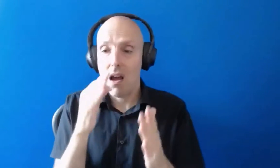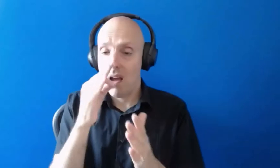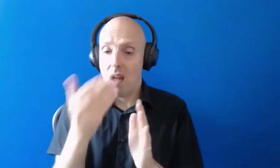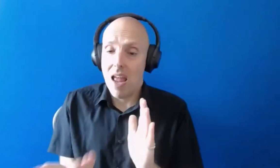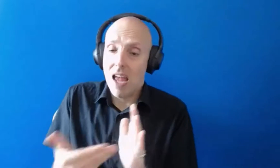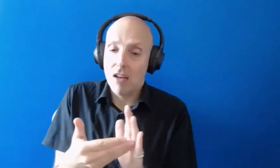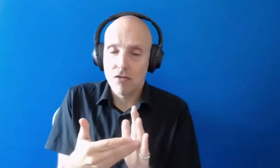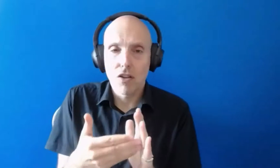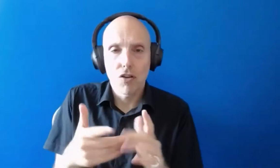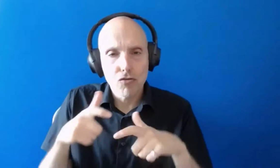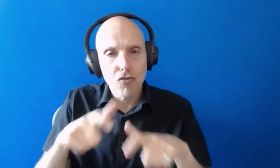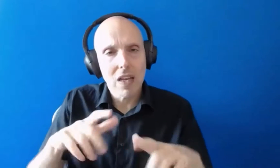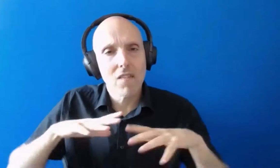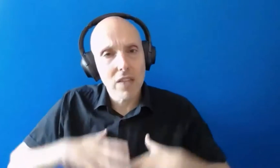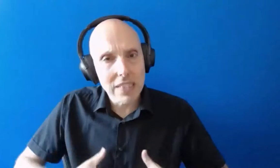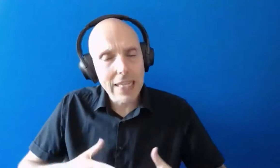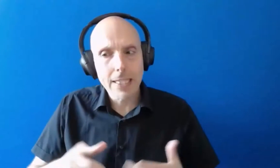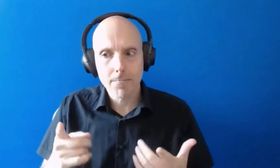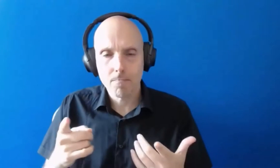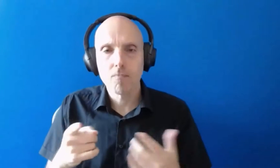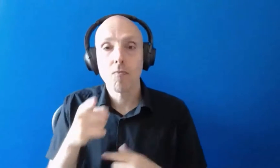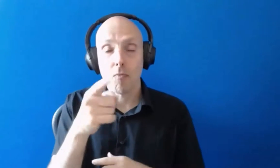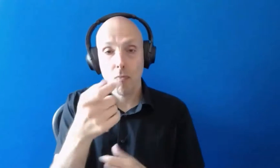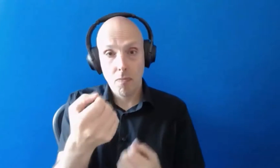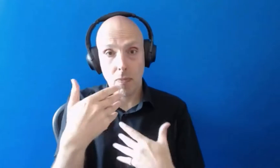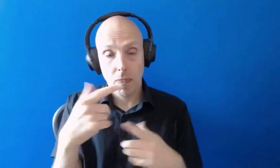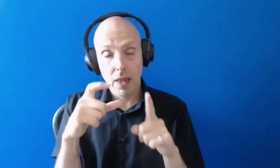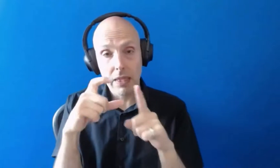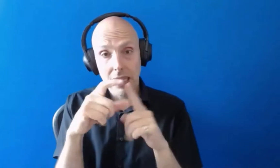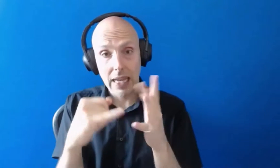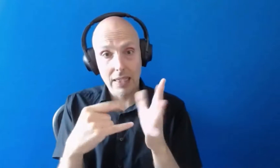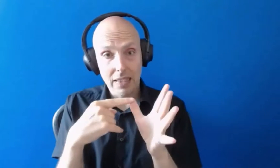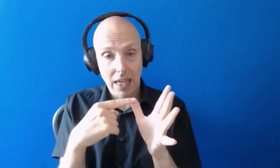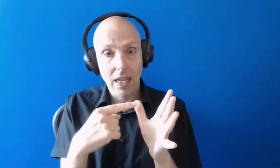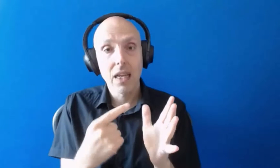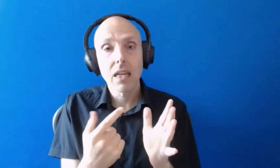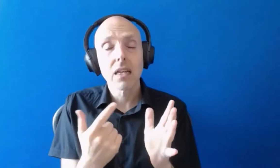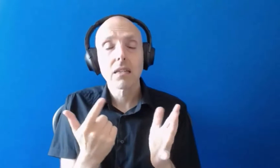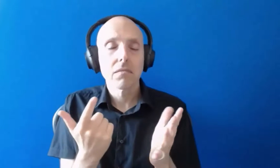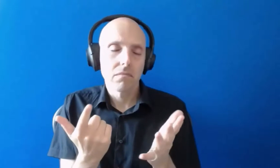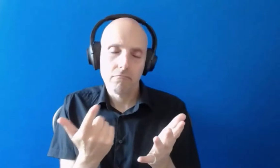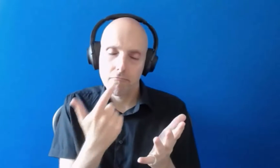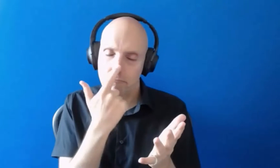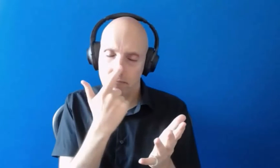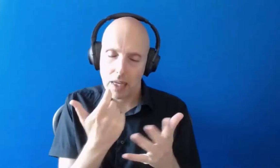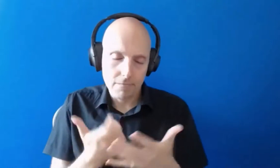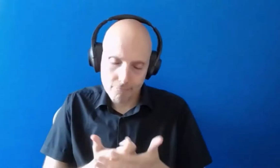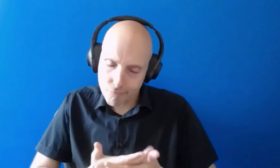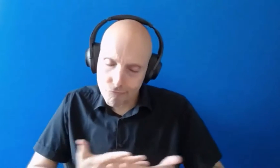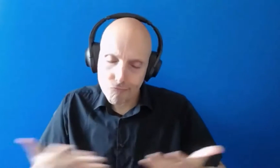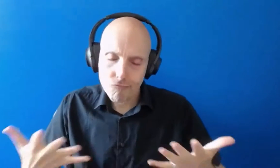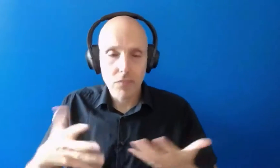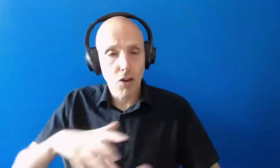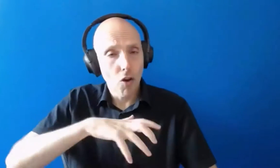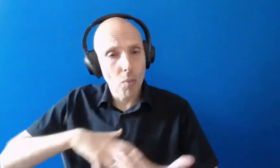yeah um the the dsa is is available to students with so many um different um complex